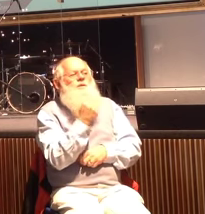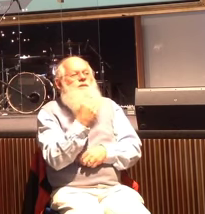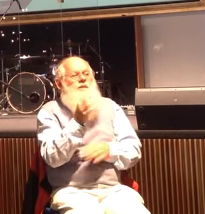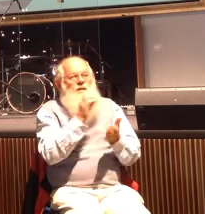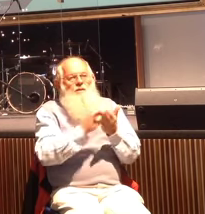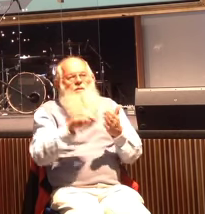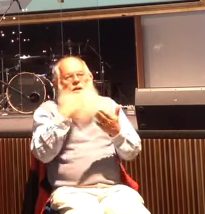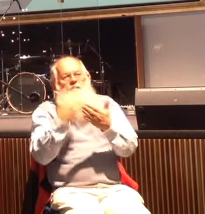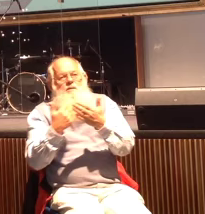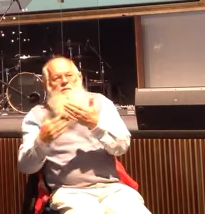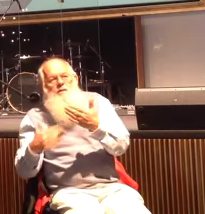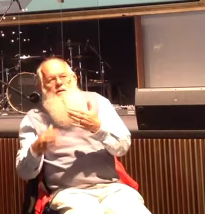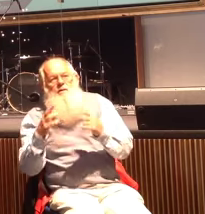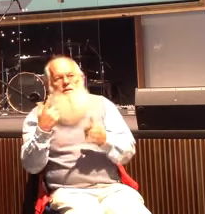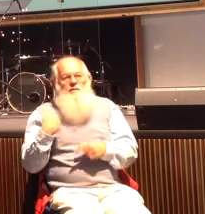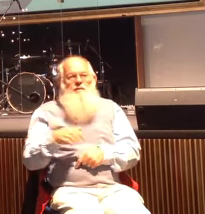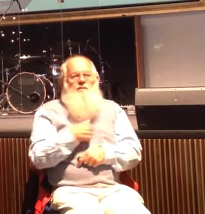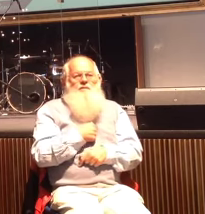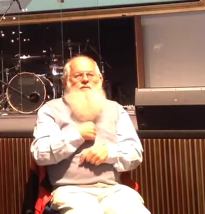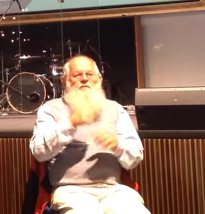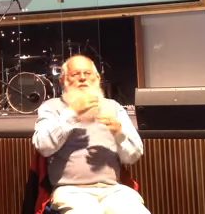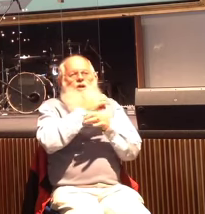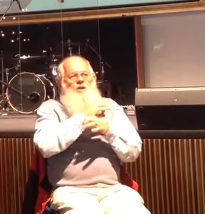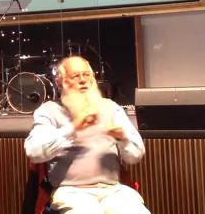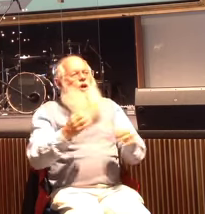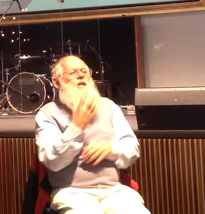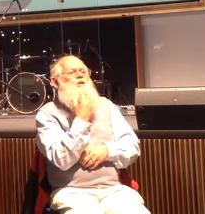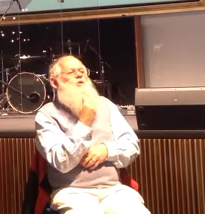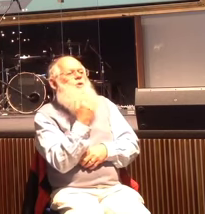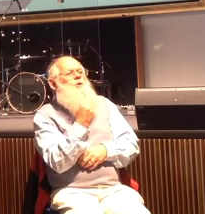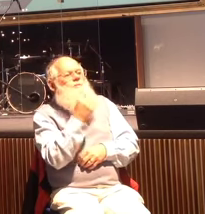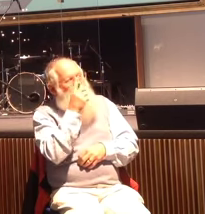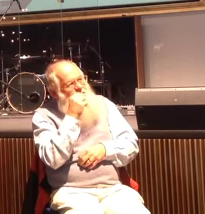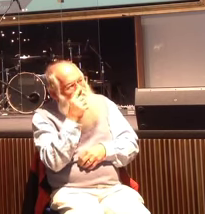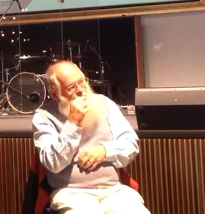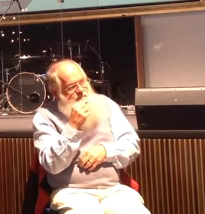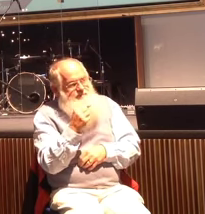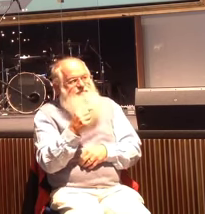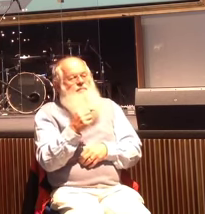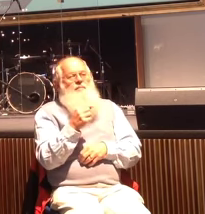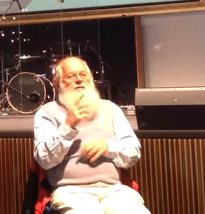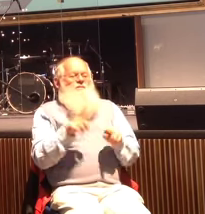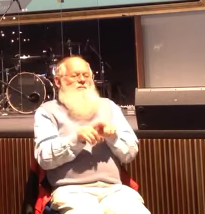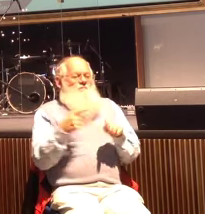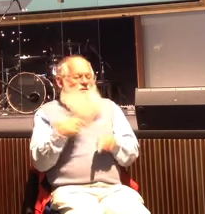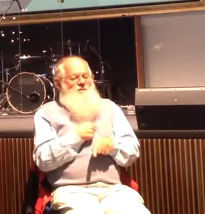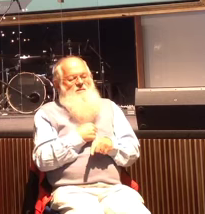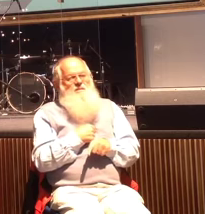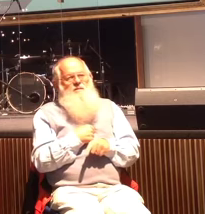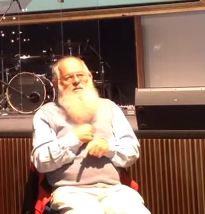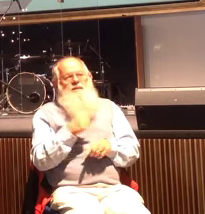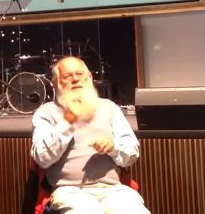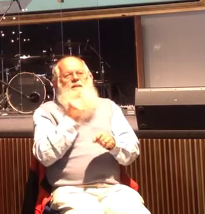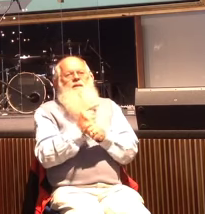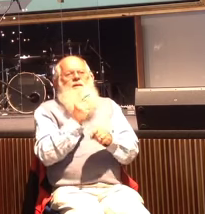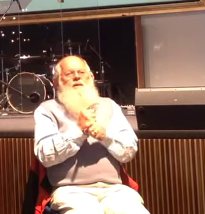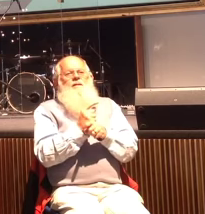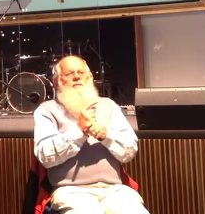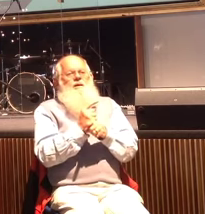Gospel of Luke for a non-Jewish Gentile audience. It says there that he addresses to the great Theolopolis. That's